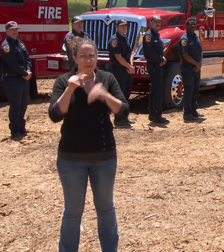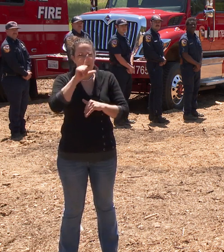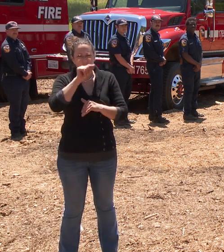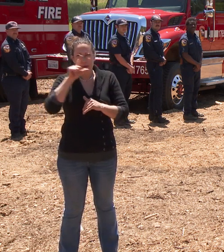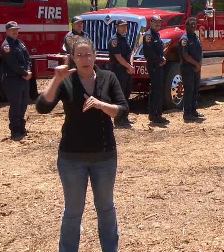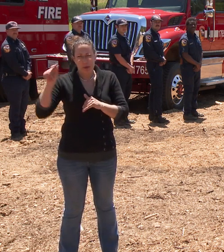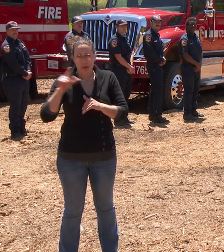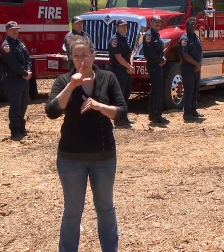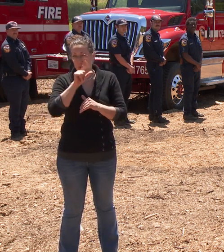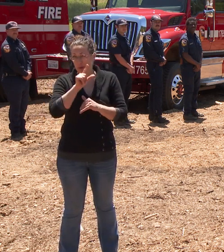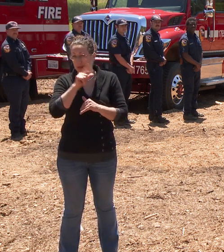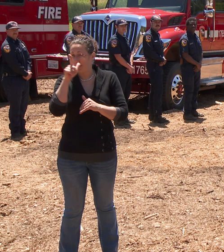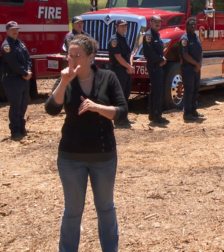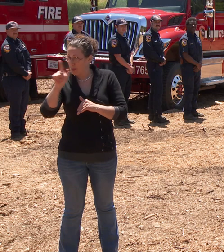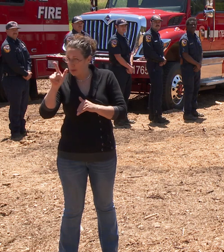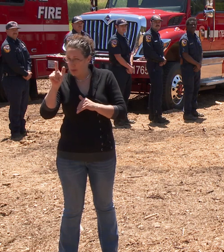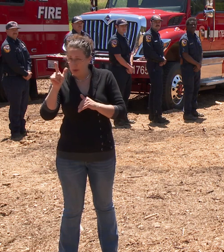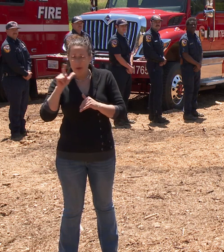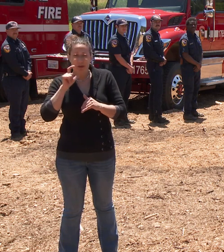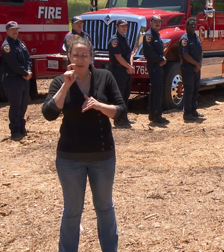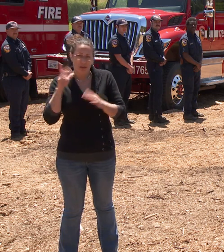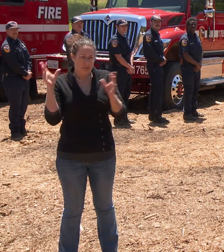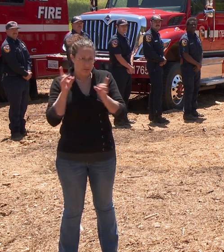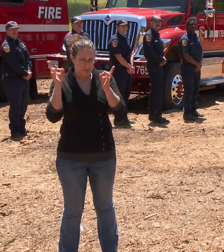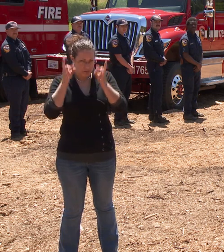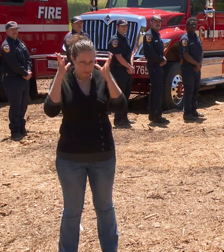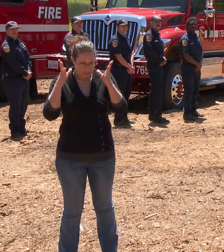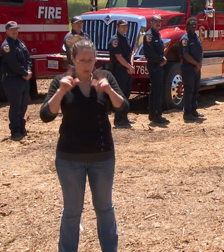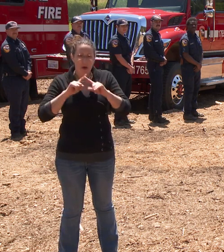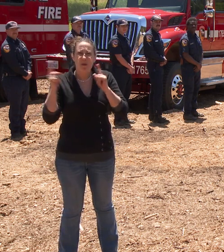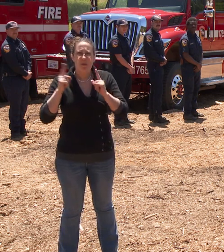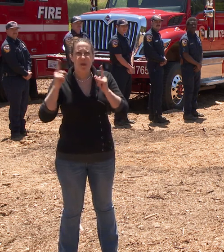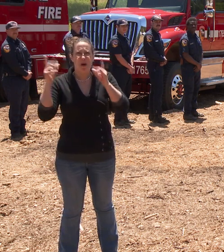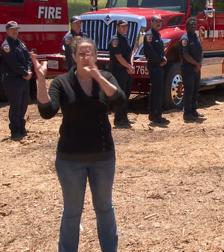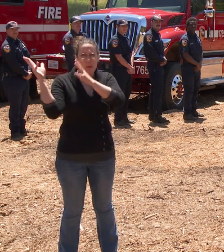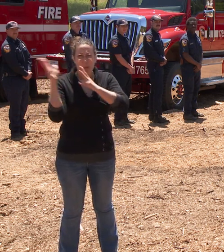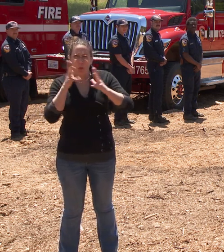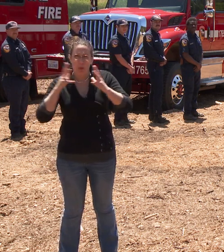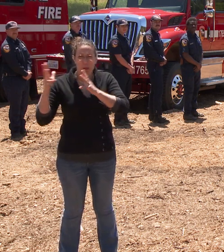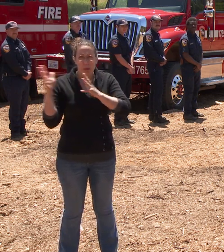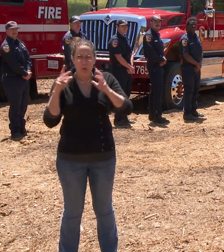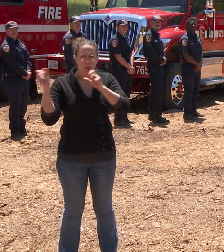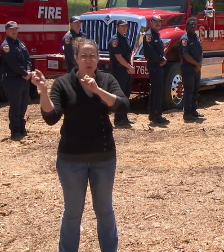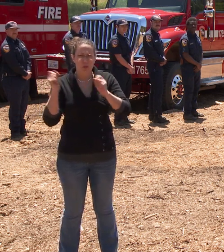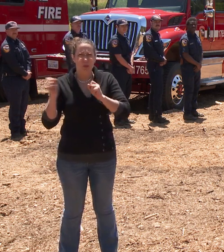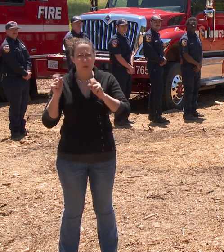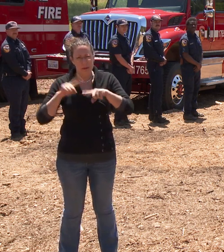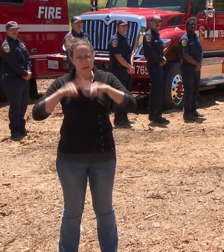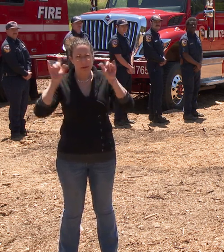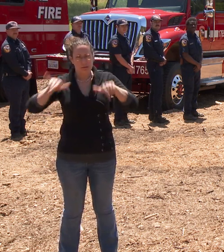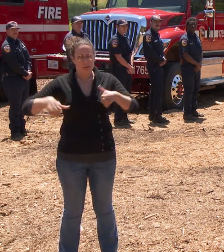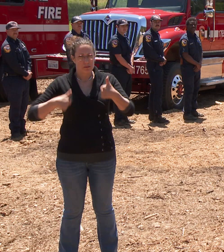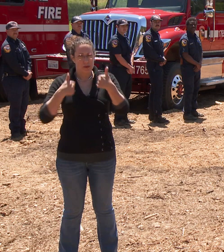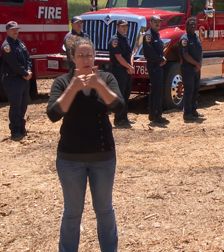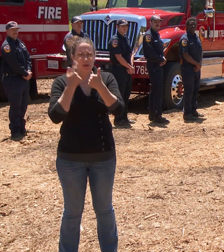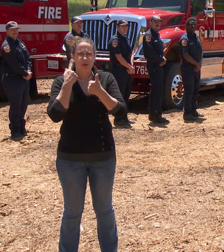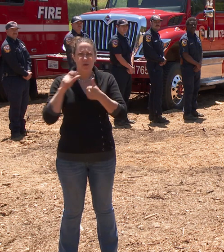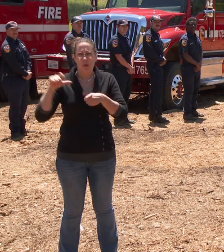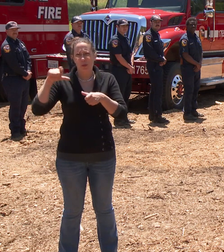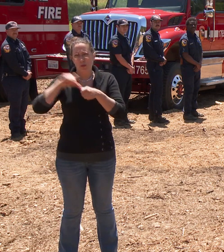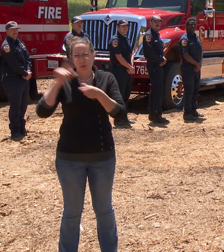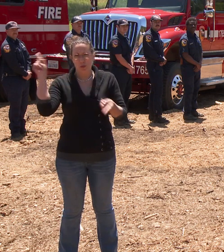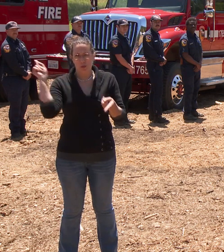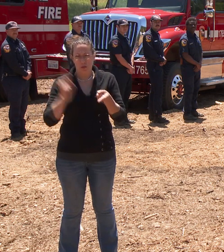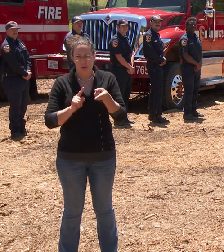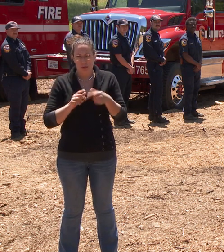or even 2021 the heavy winter storms that we have experienced have created different challenges in the fuel reduction realm.